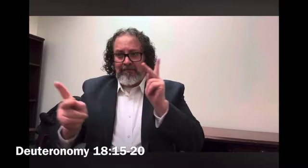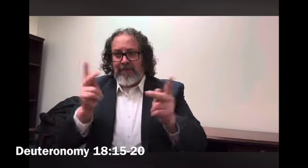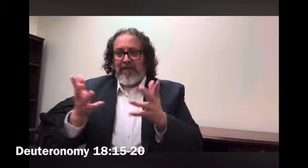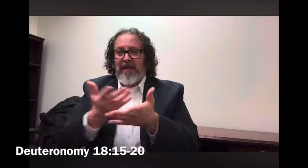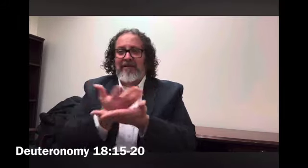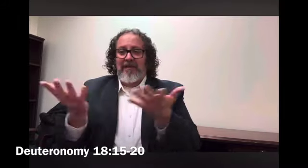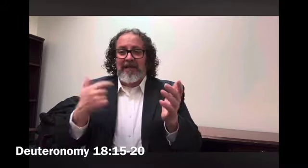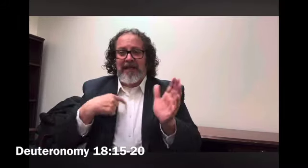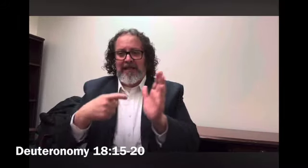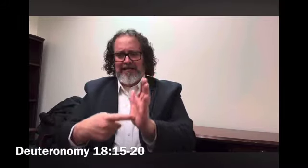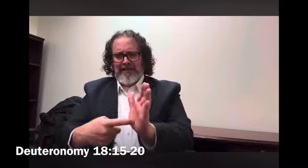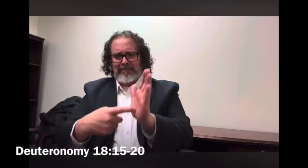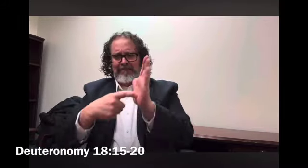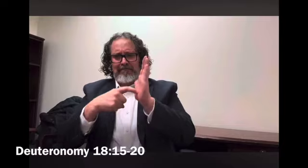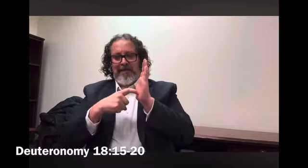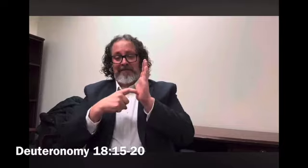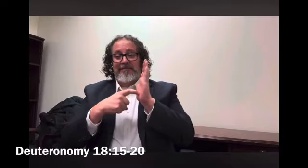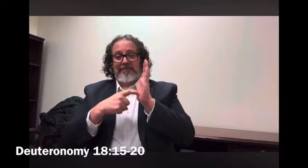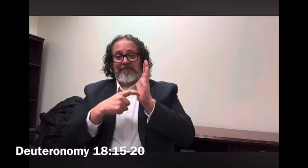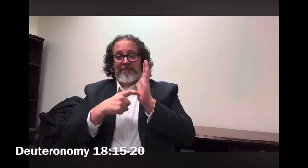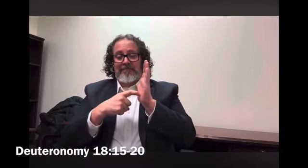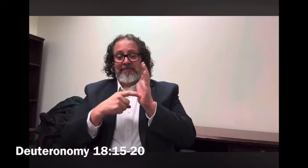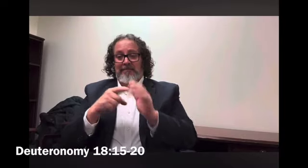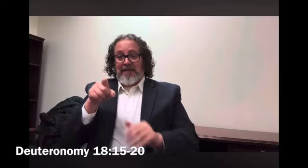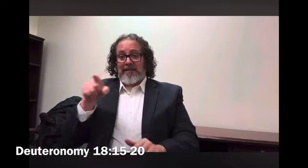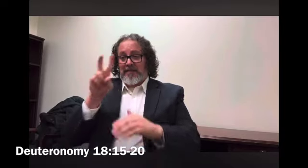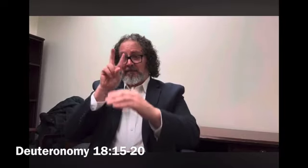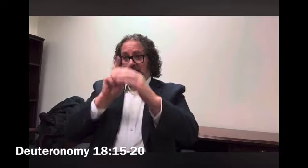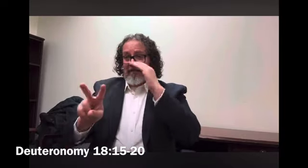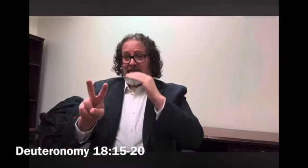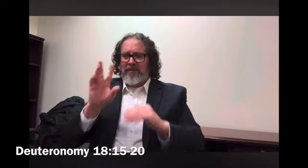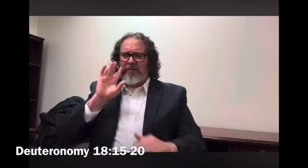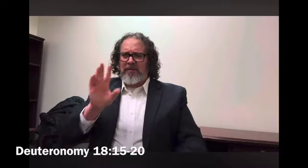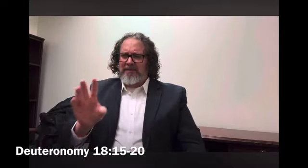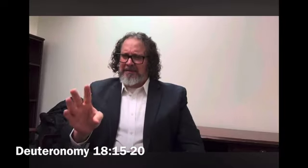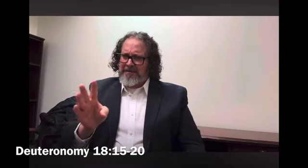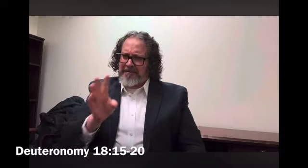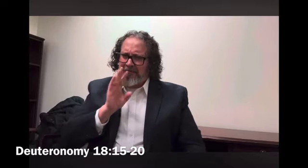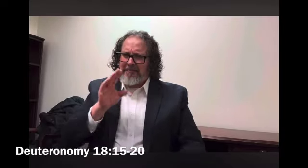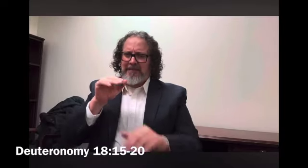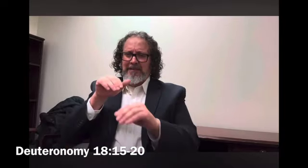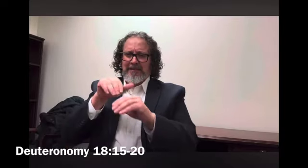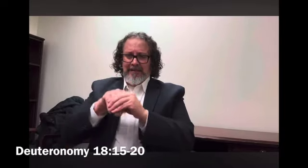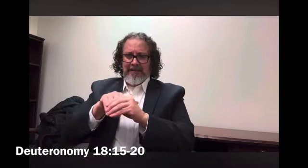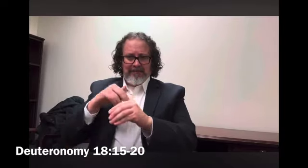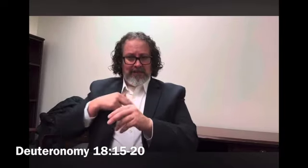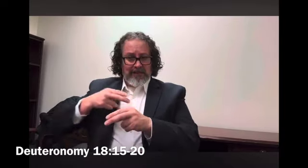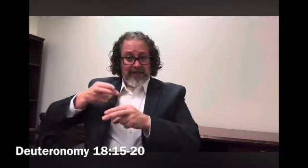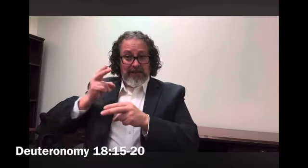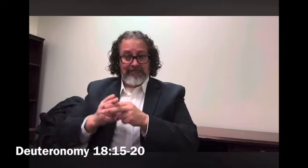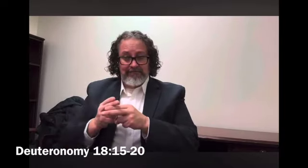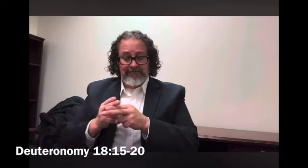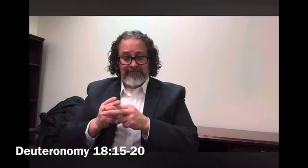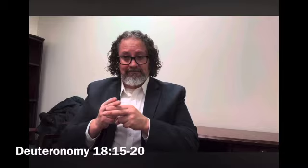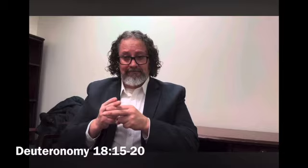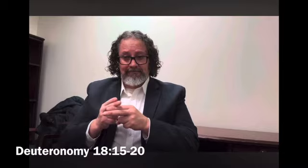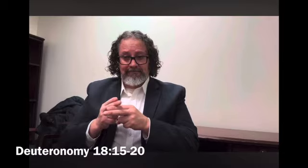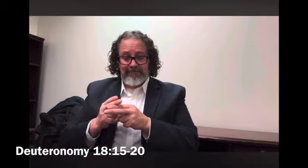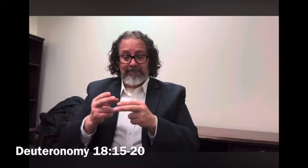I speak in my name I myself will make him answer to it but if a prophet presumes to speak in my name